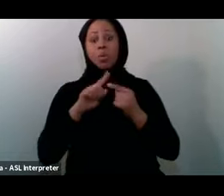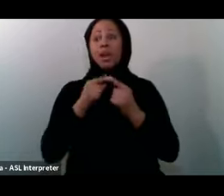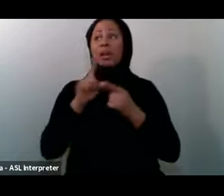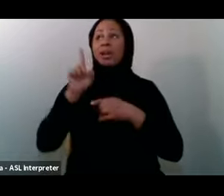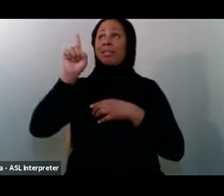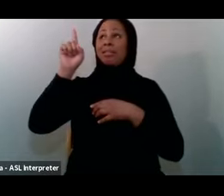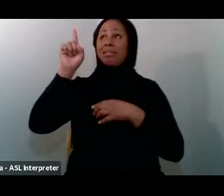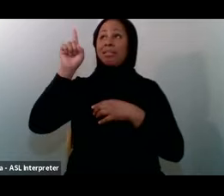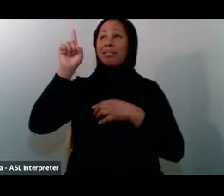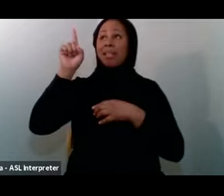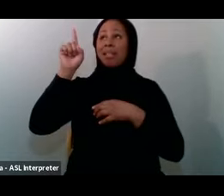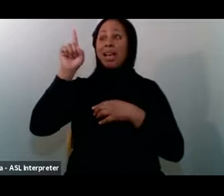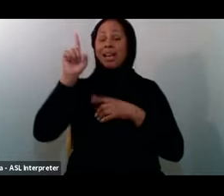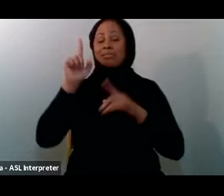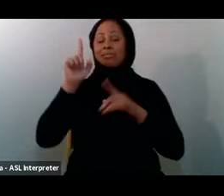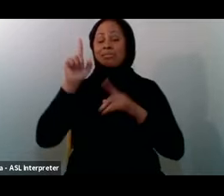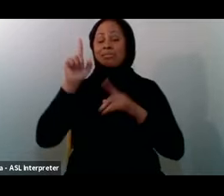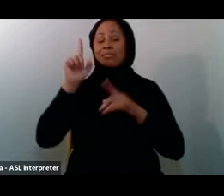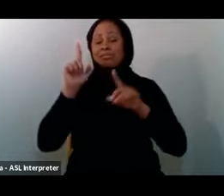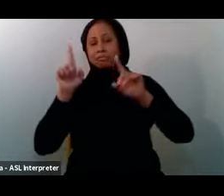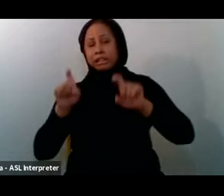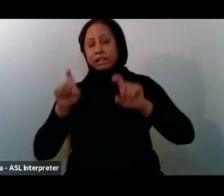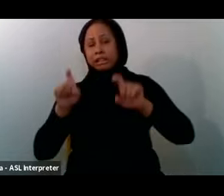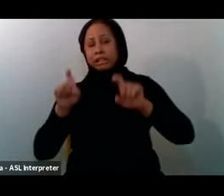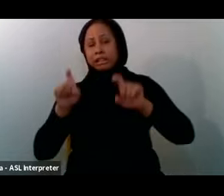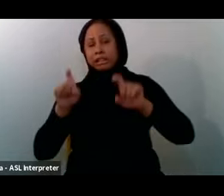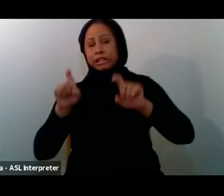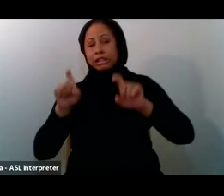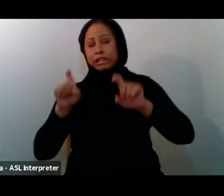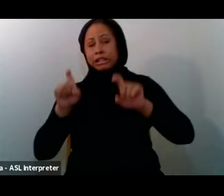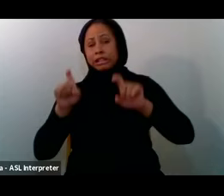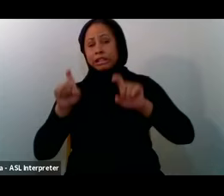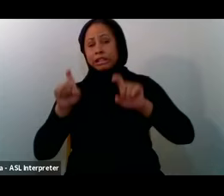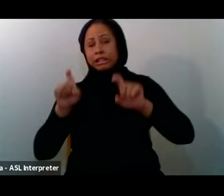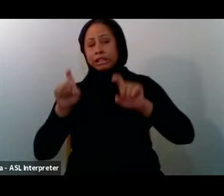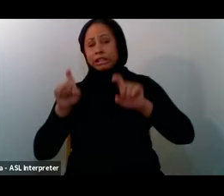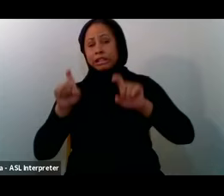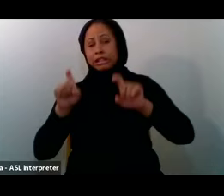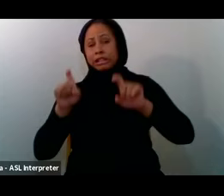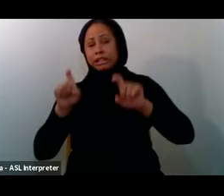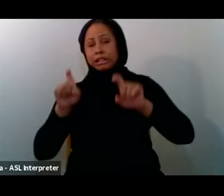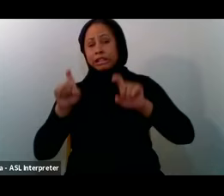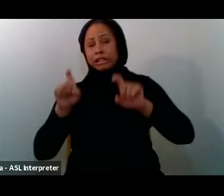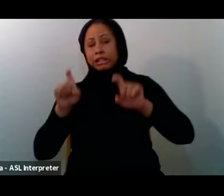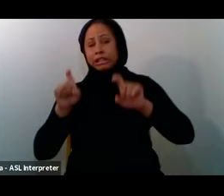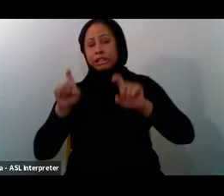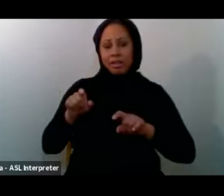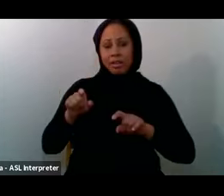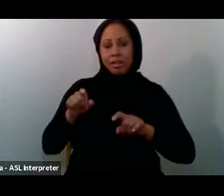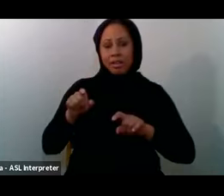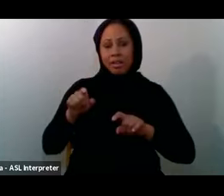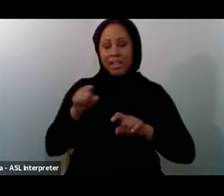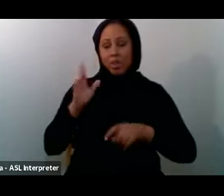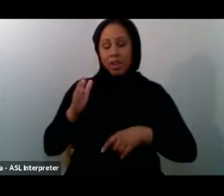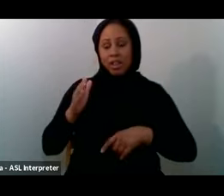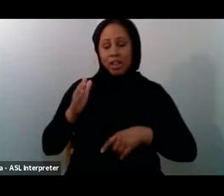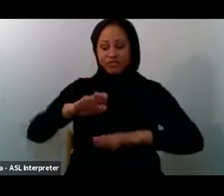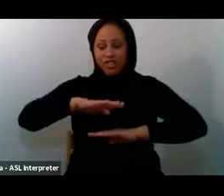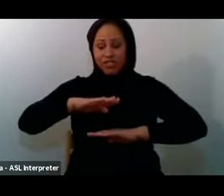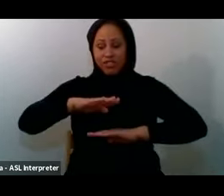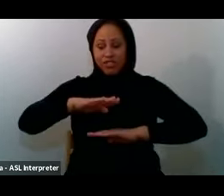Tests a Person In a Way that They're not Able to Fulfill Certain obligations The way That other People are Doing